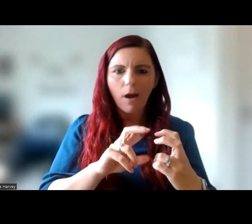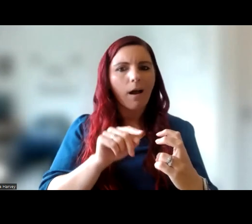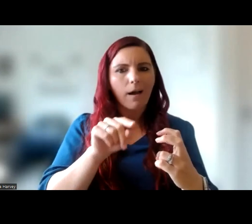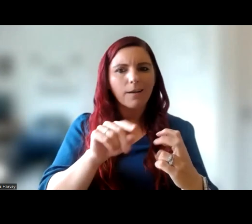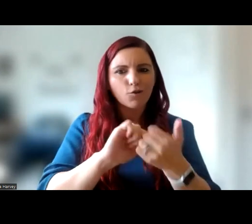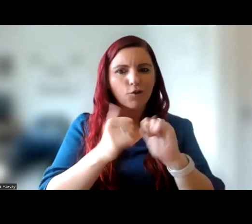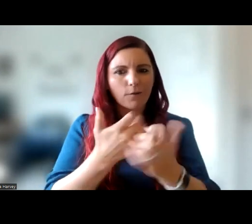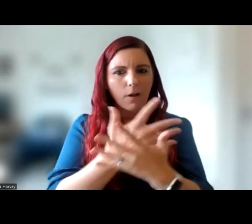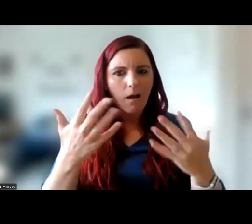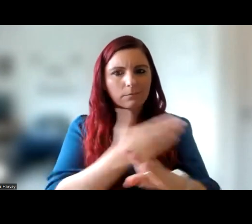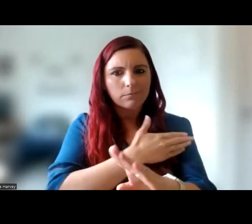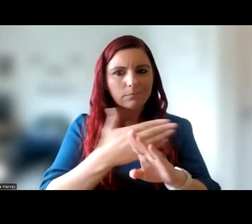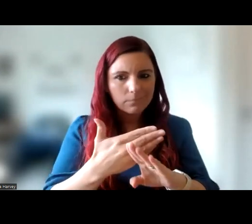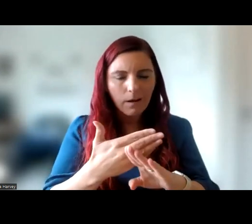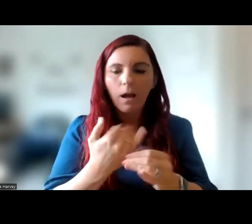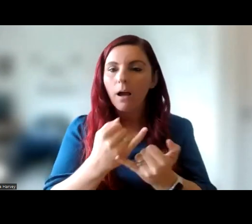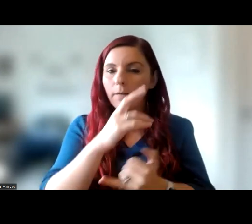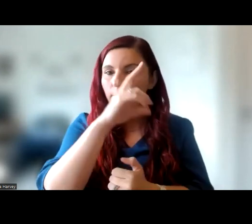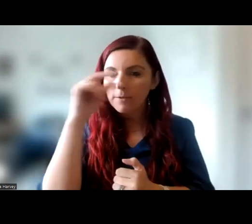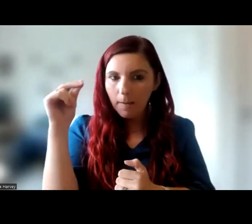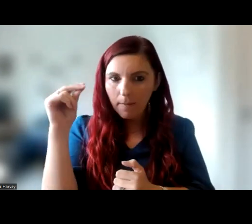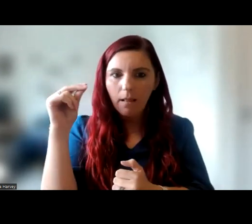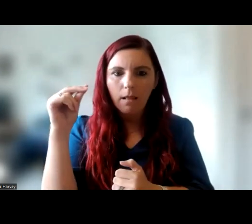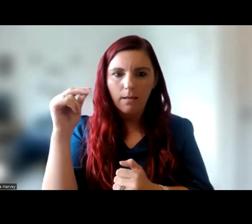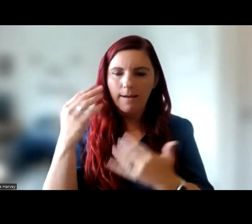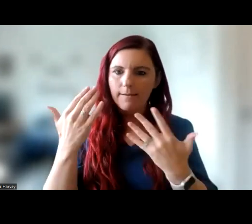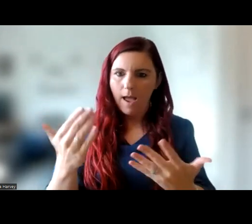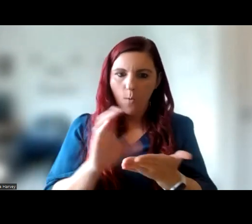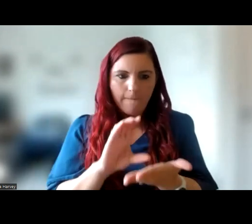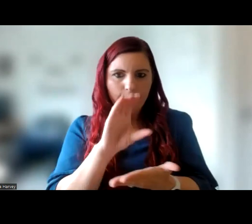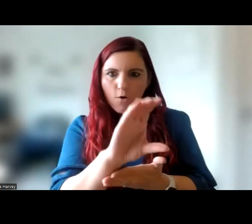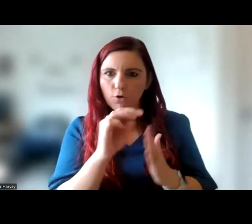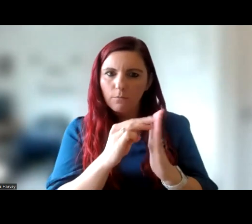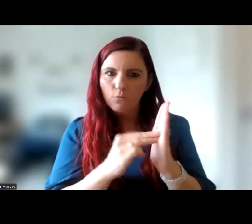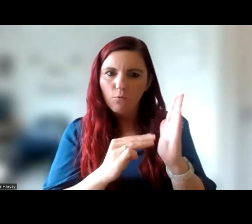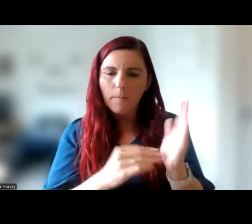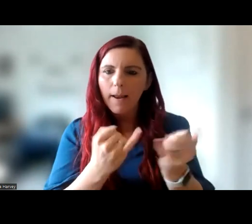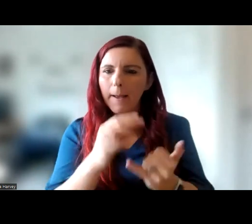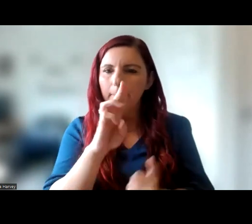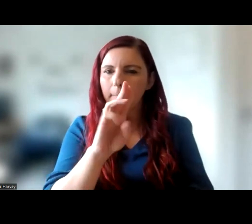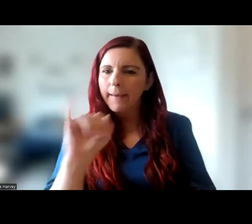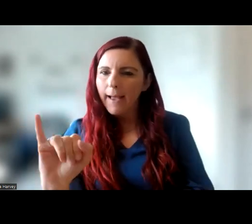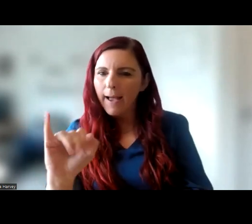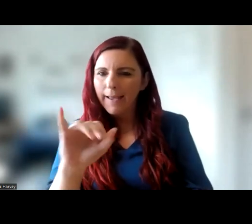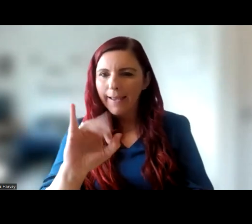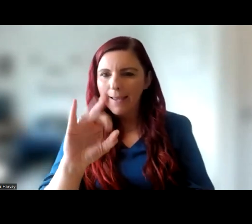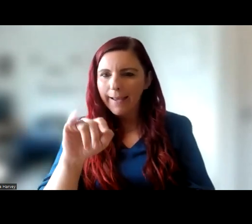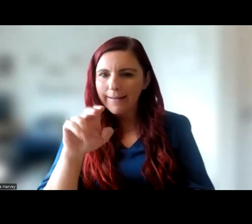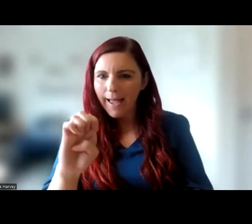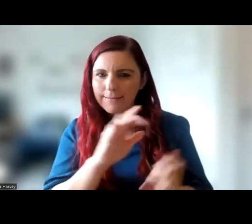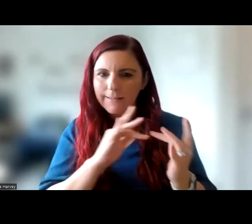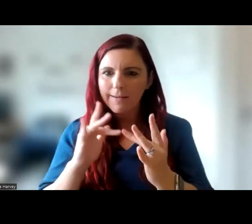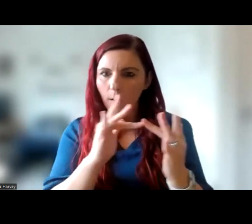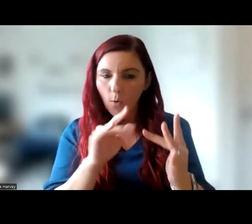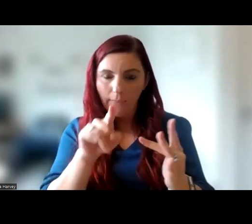decades. For example, we now have funded initiatives such as the PPI Ignite Network which